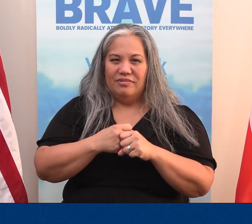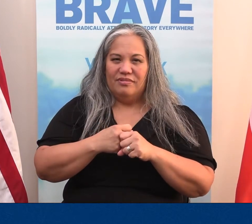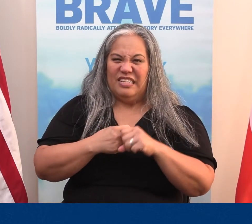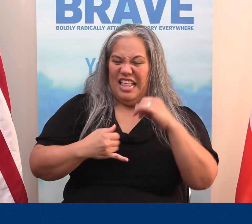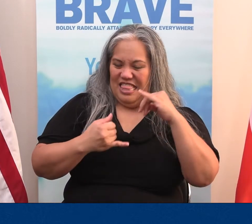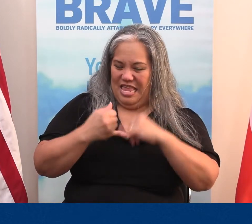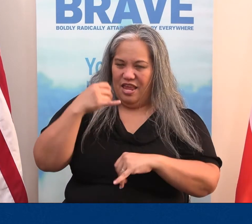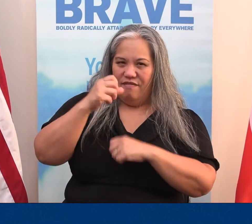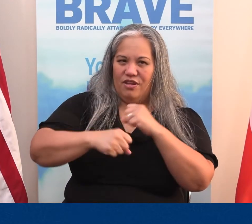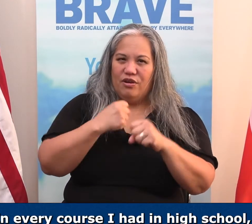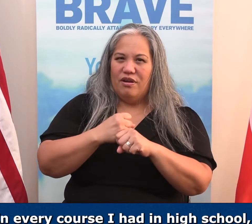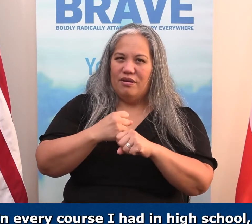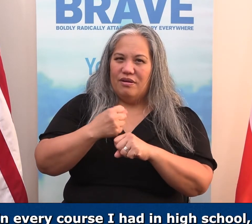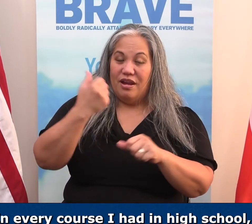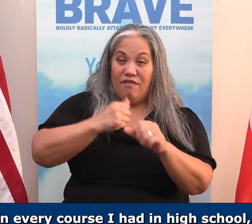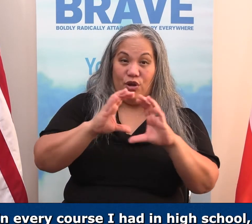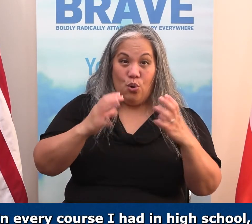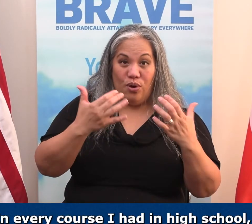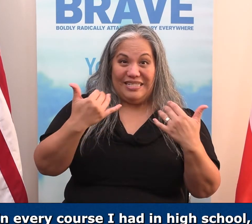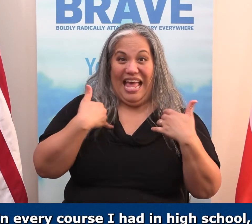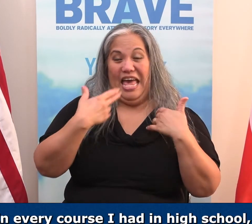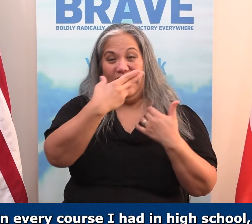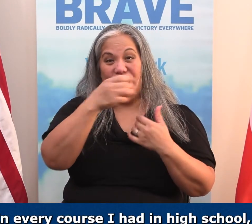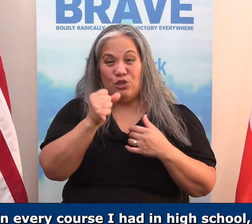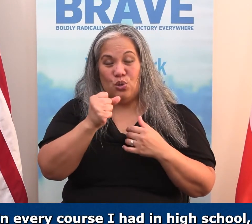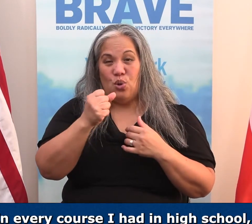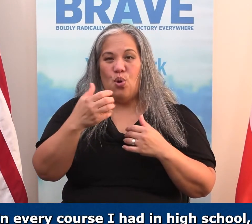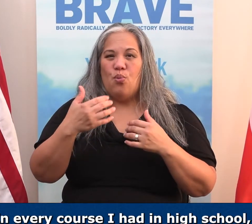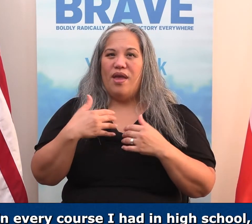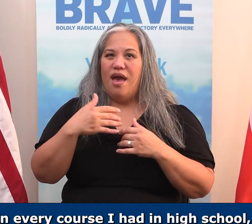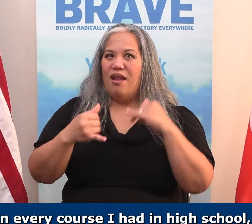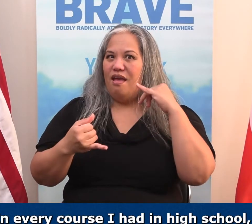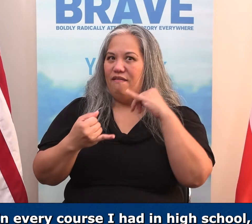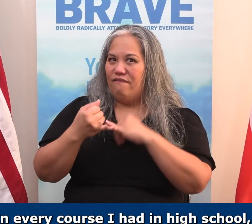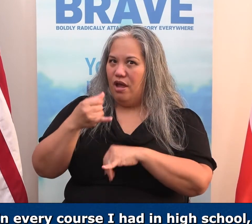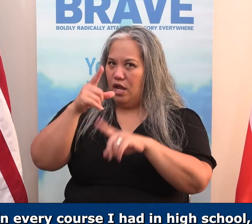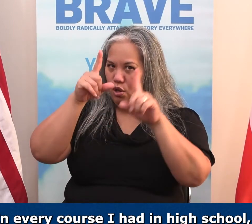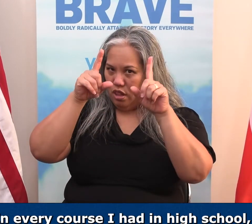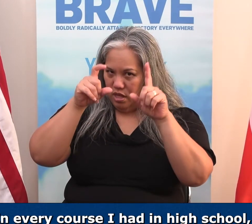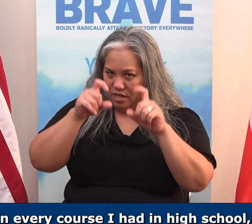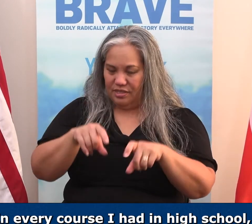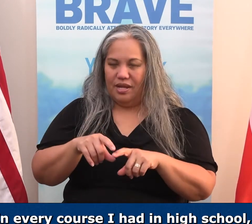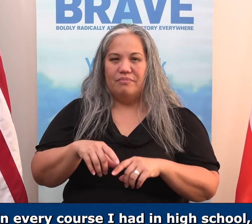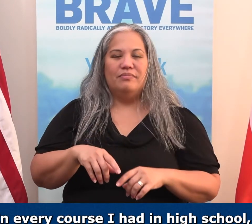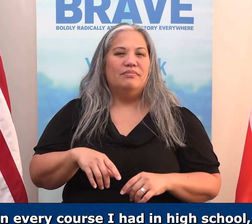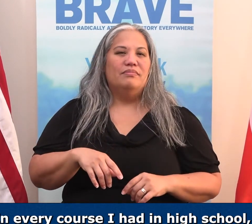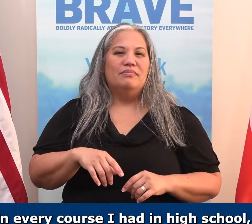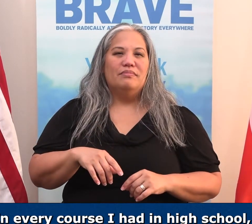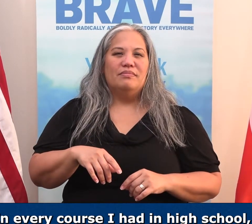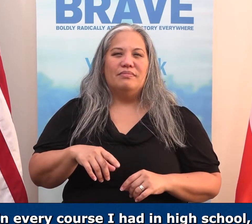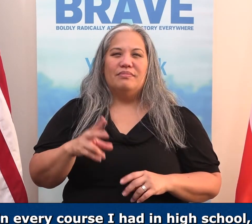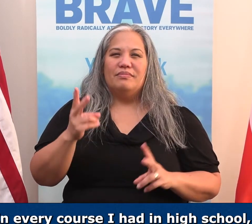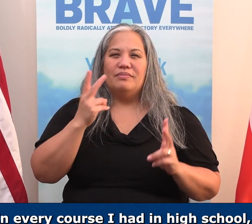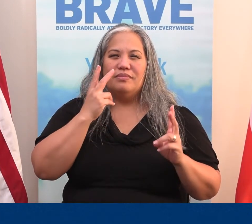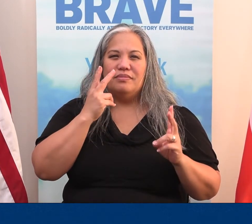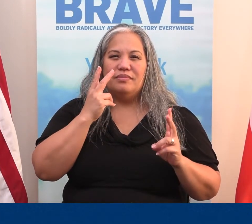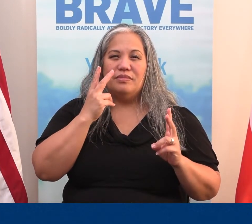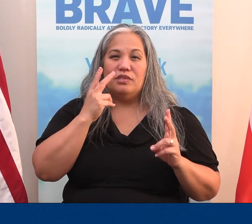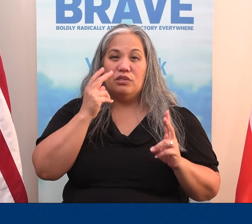And at the end of the year, and every course I had in high school, we had a final exam. You remember those